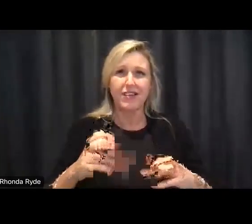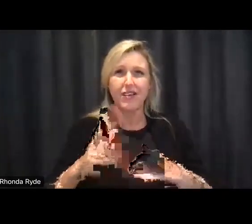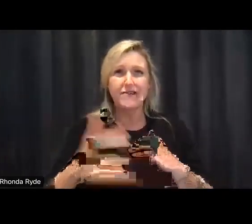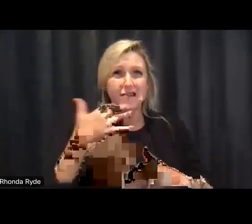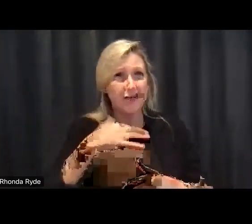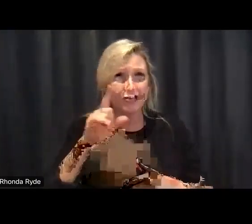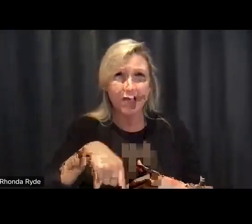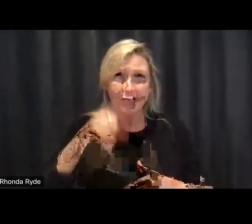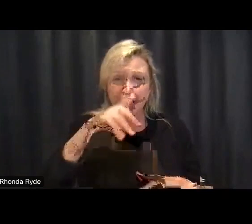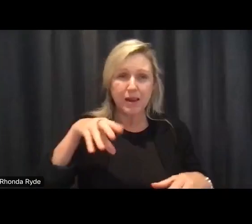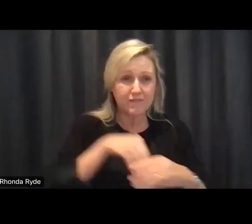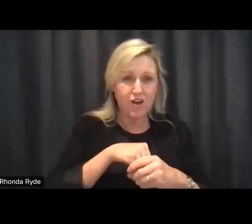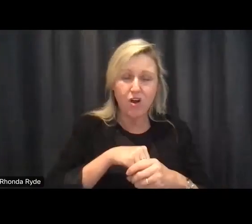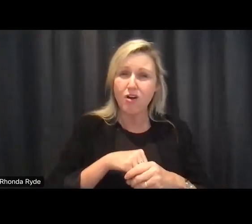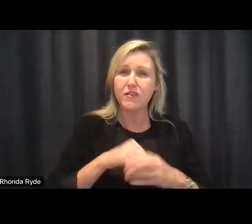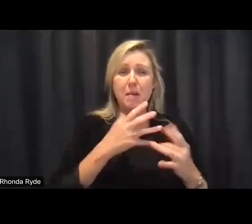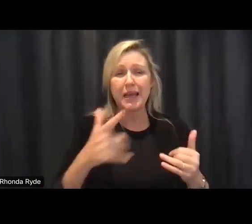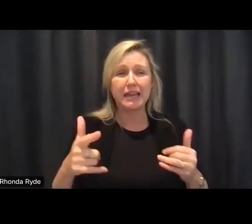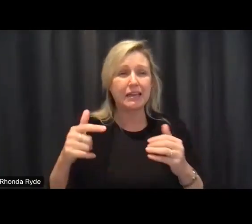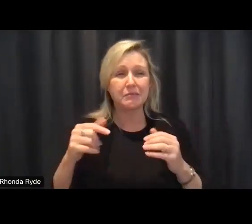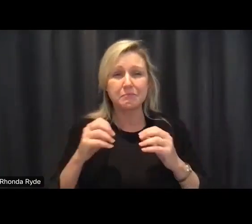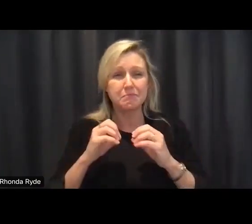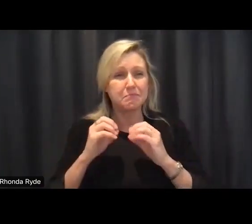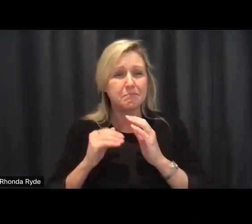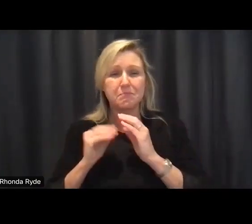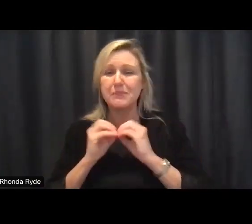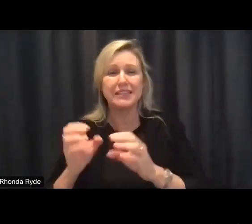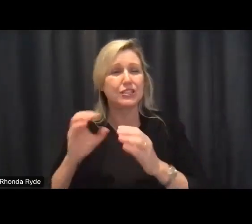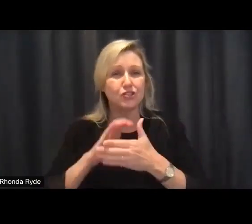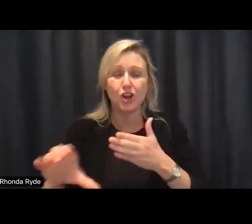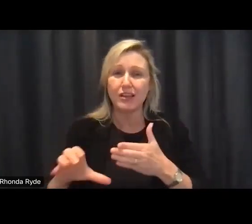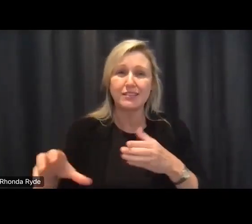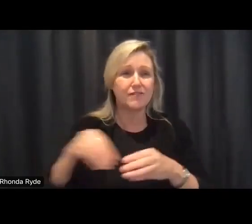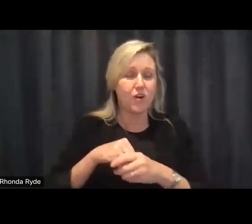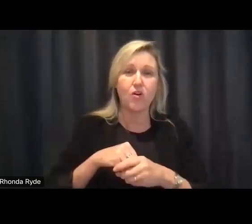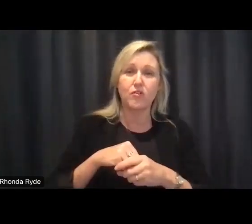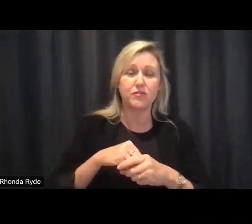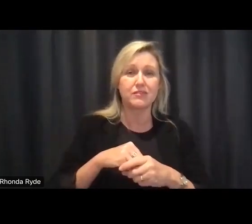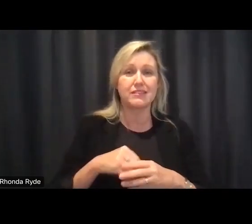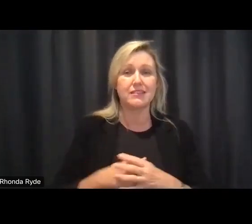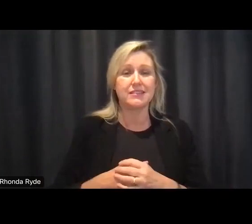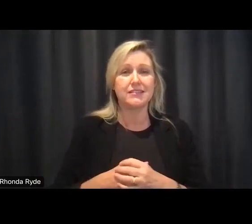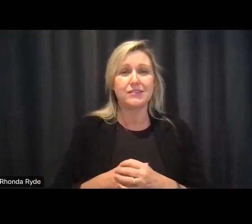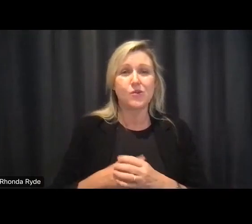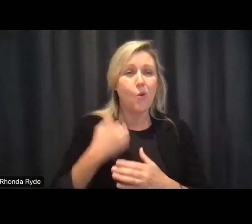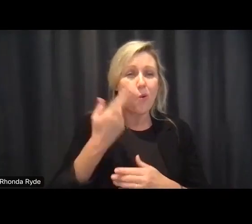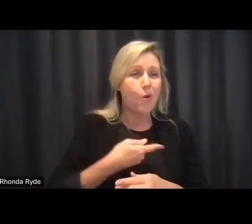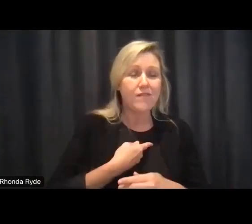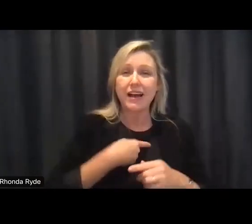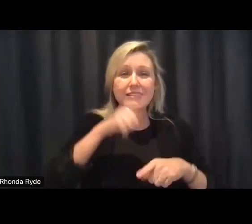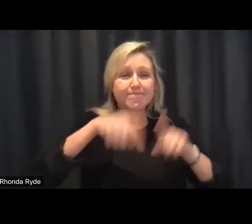disability insurance scheme in all of our mix beauty and diversity of humanity